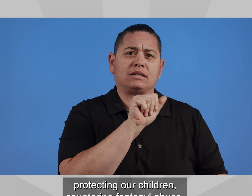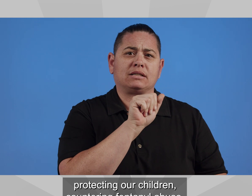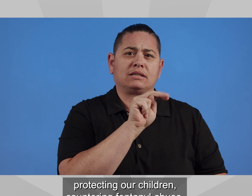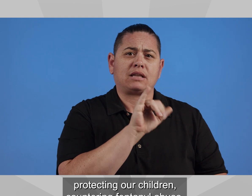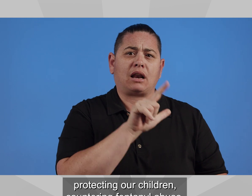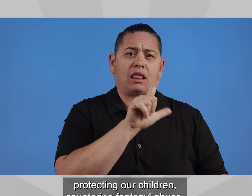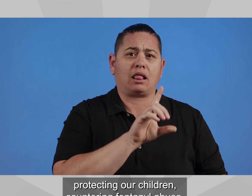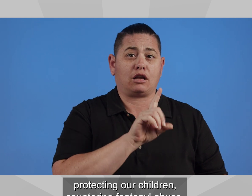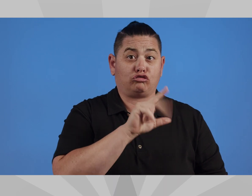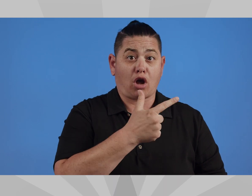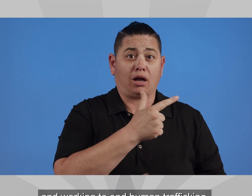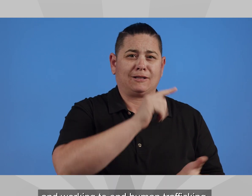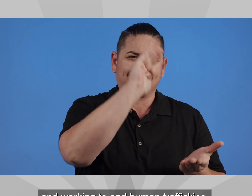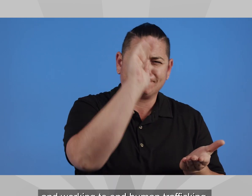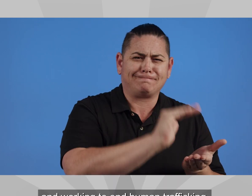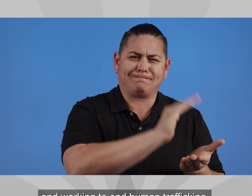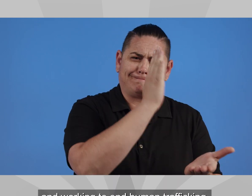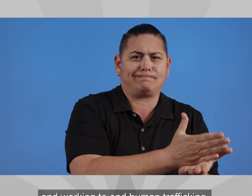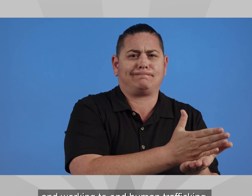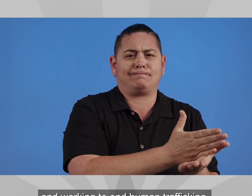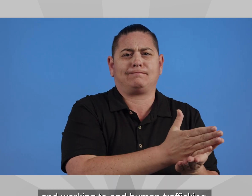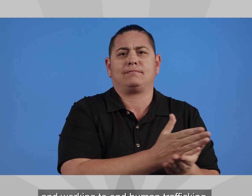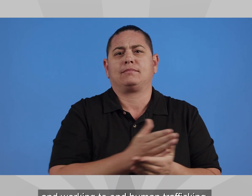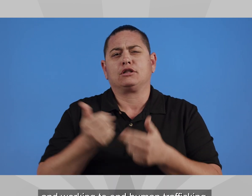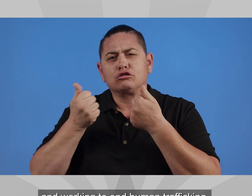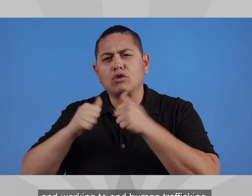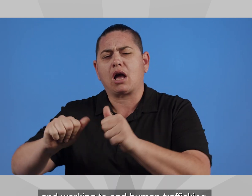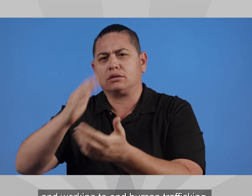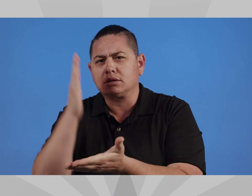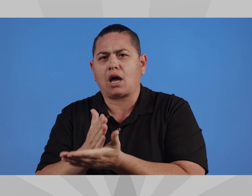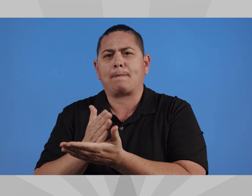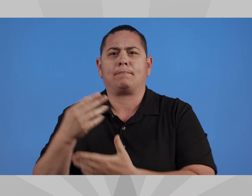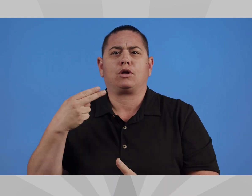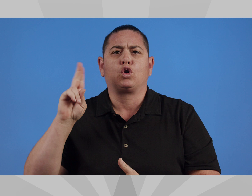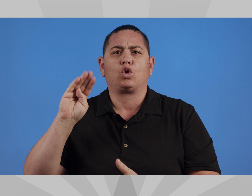fentanyl abuse, and working to end human trafficking.